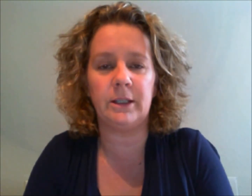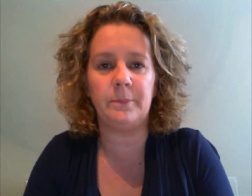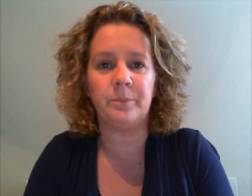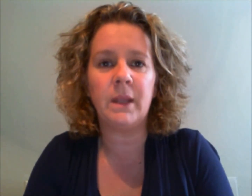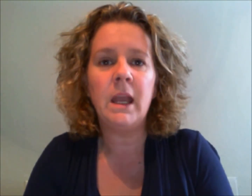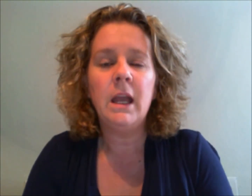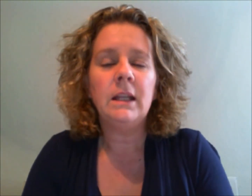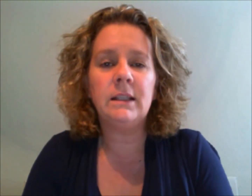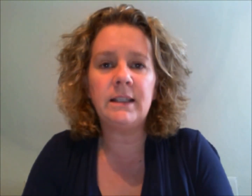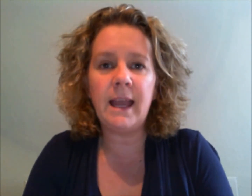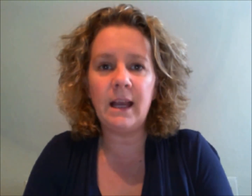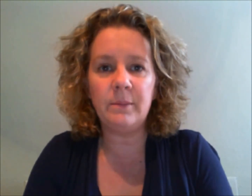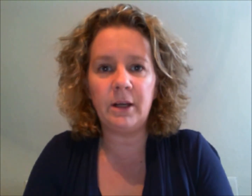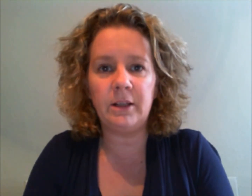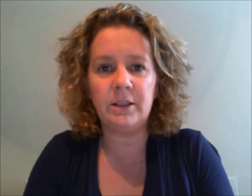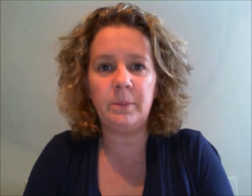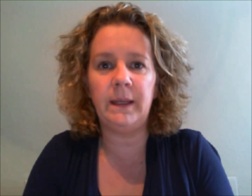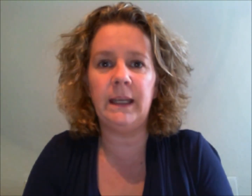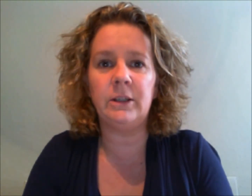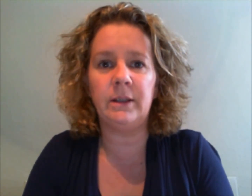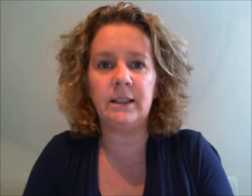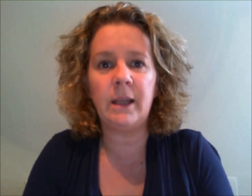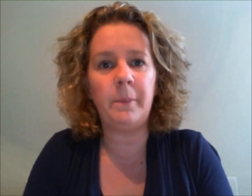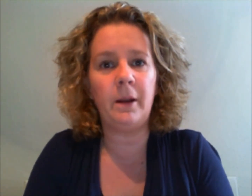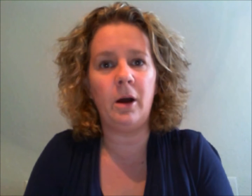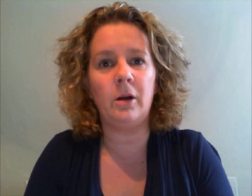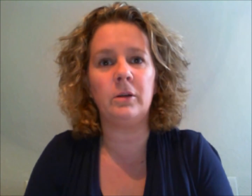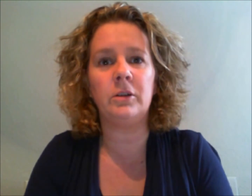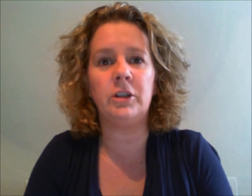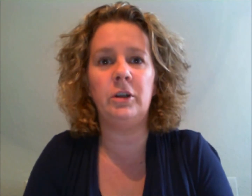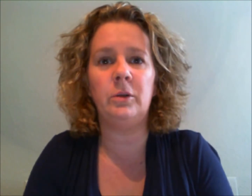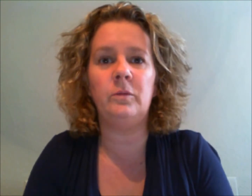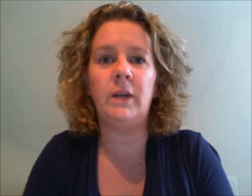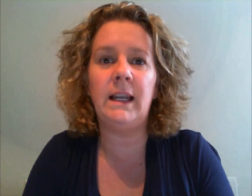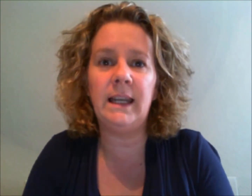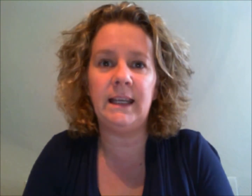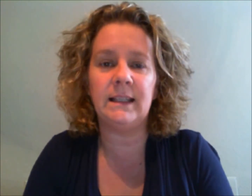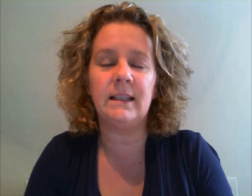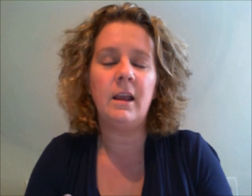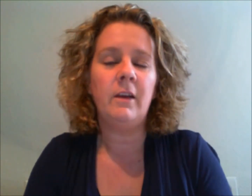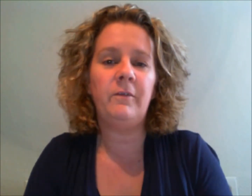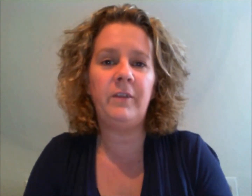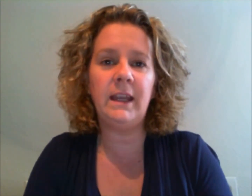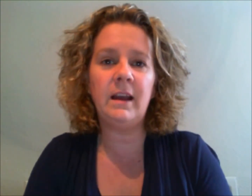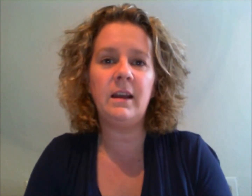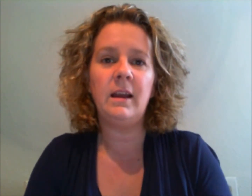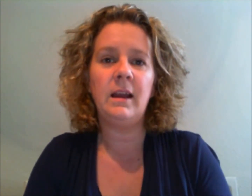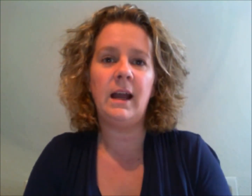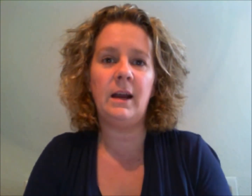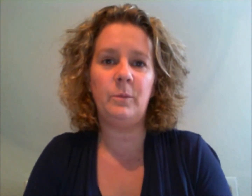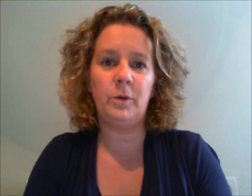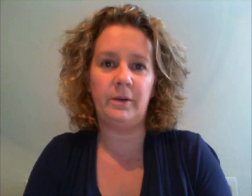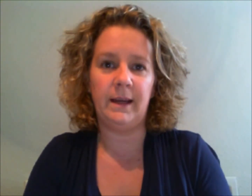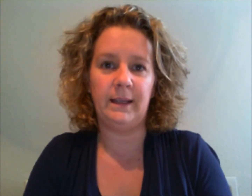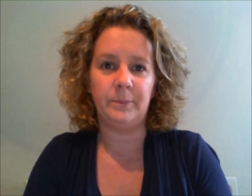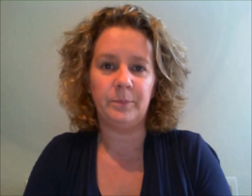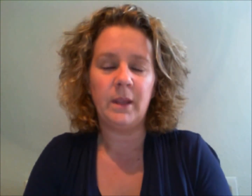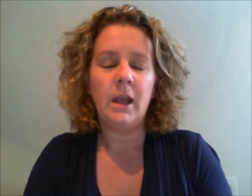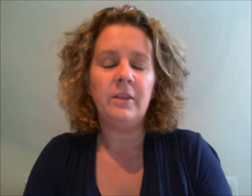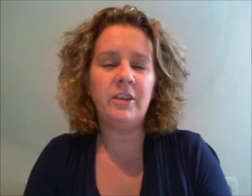today I'm going to be doing a tap-along to release fear and worry the